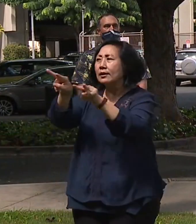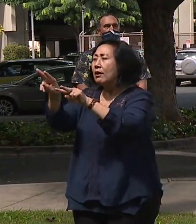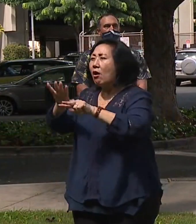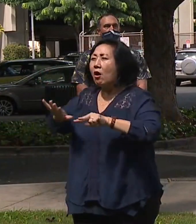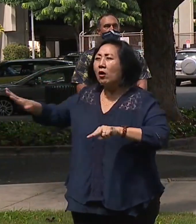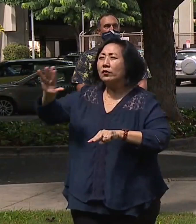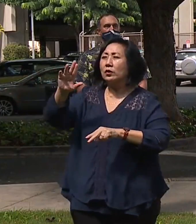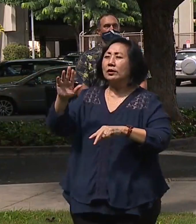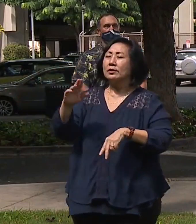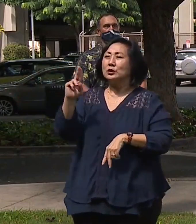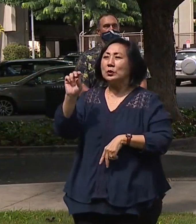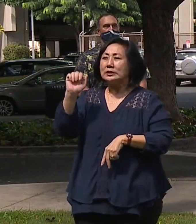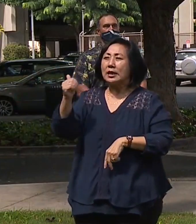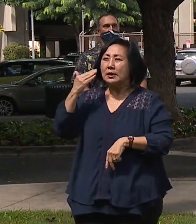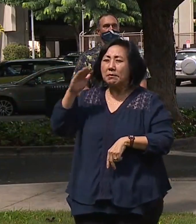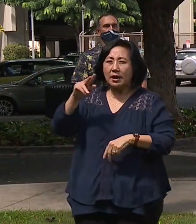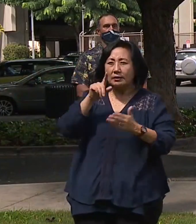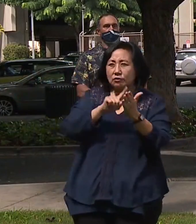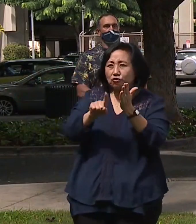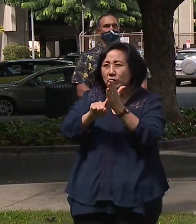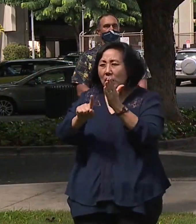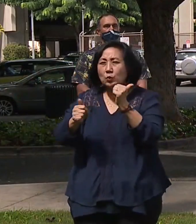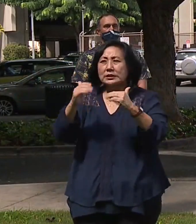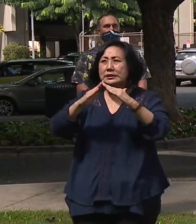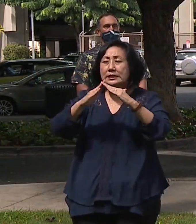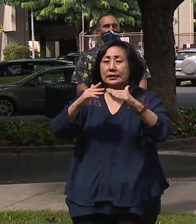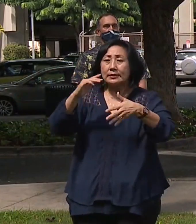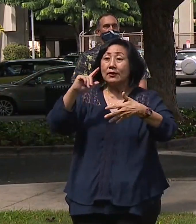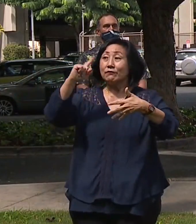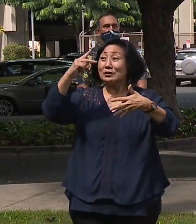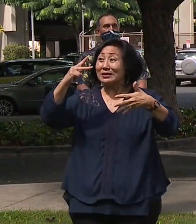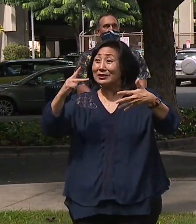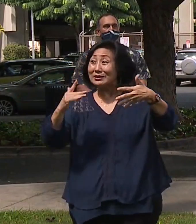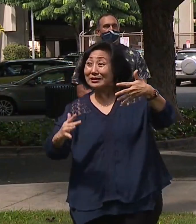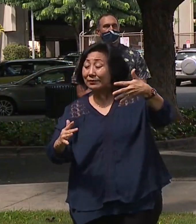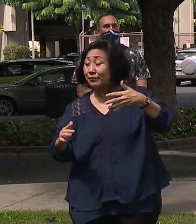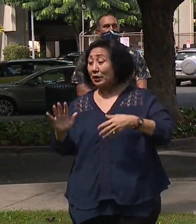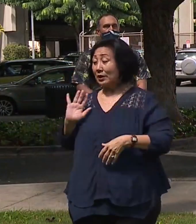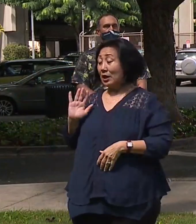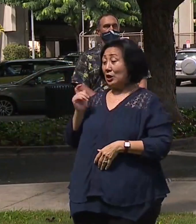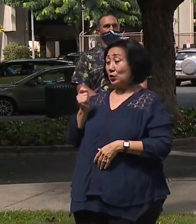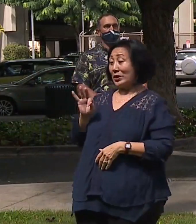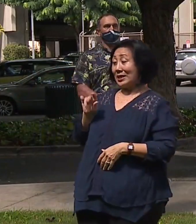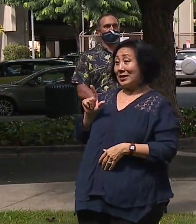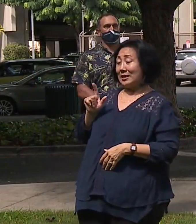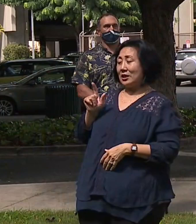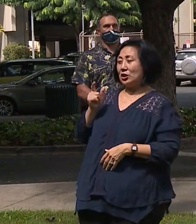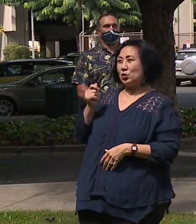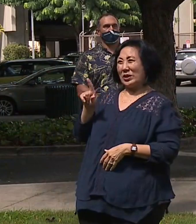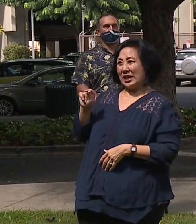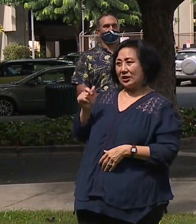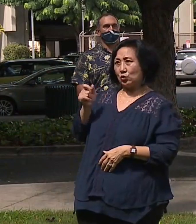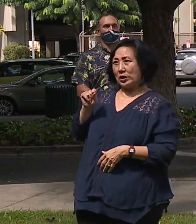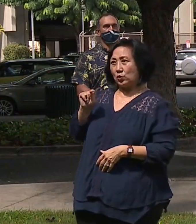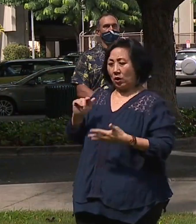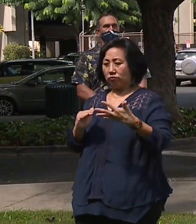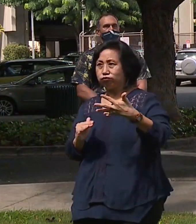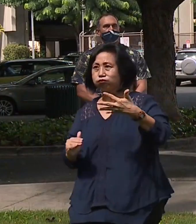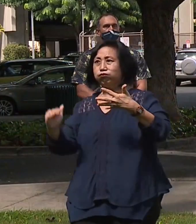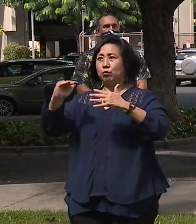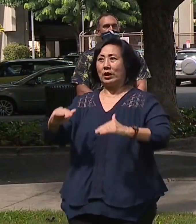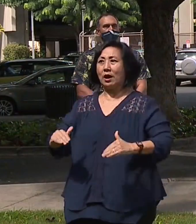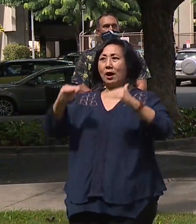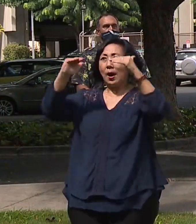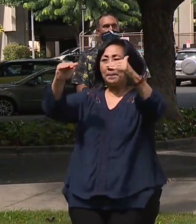efficiency and renewable energy? And Honolulu rose six spots from 2019 to 2020. It's because of policies that this administration has put in